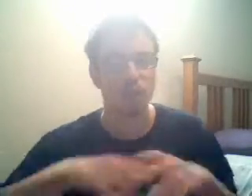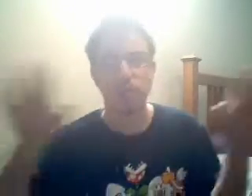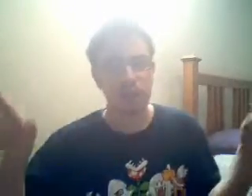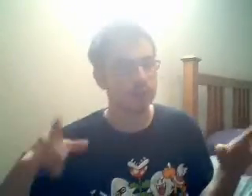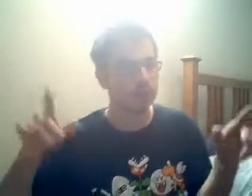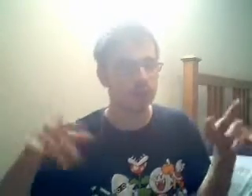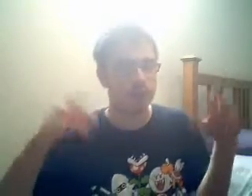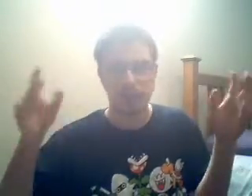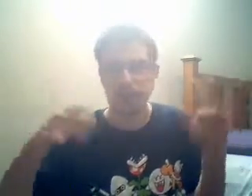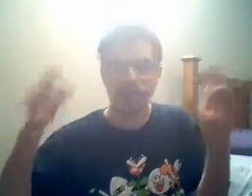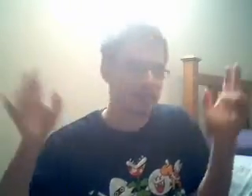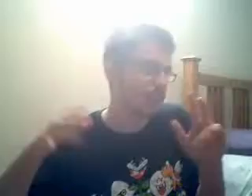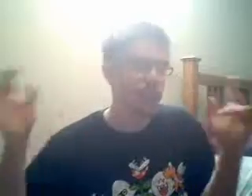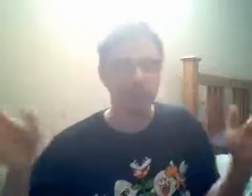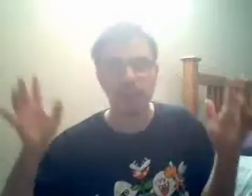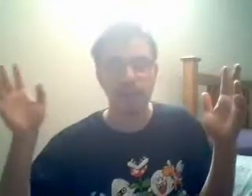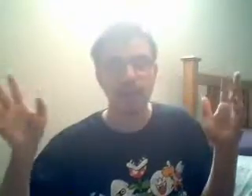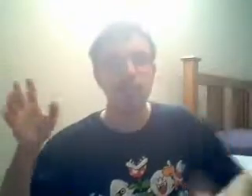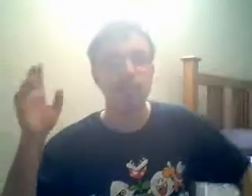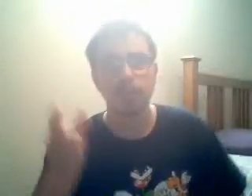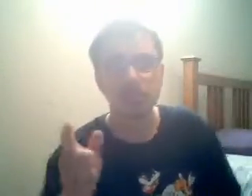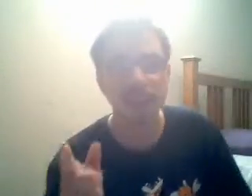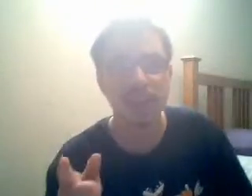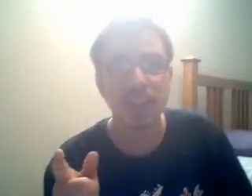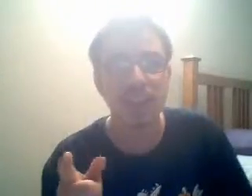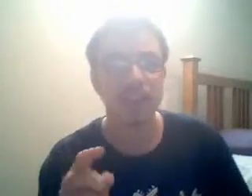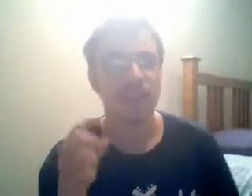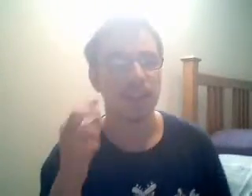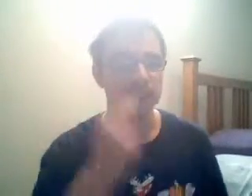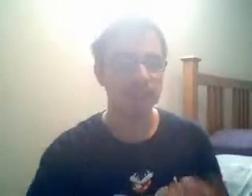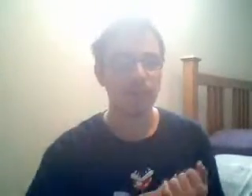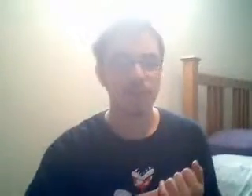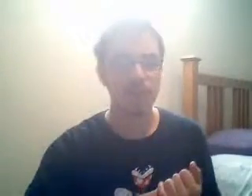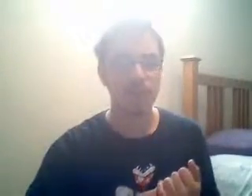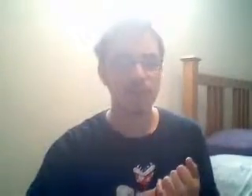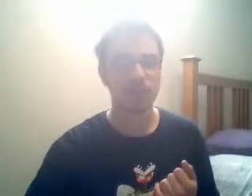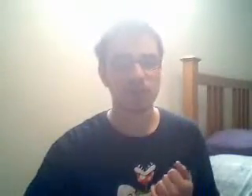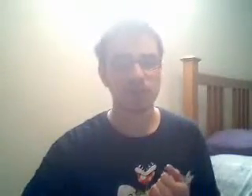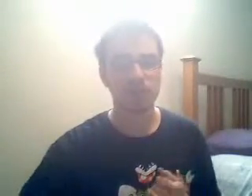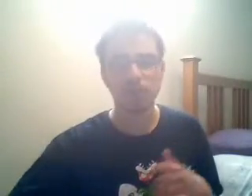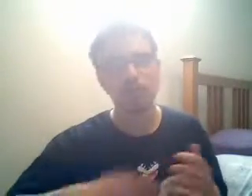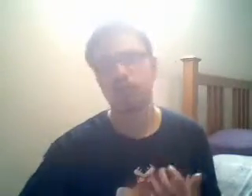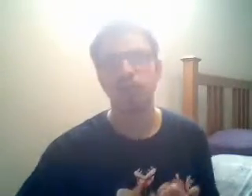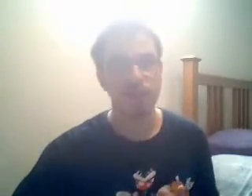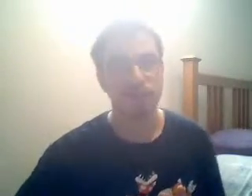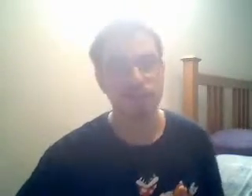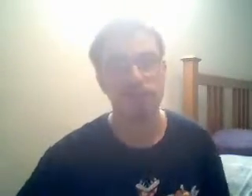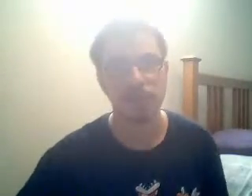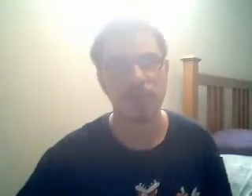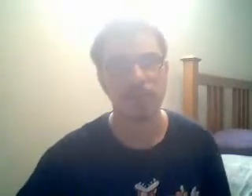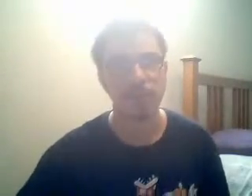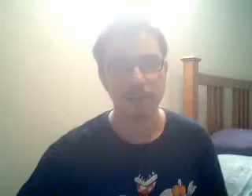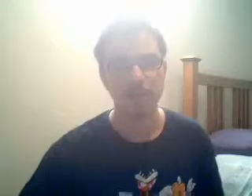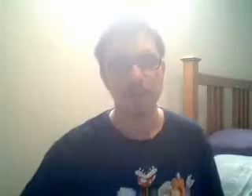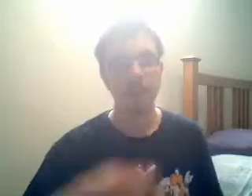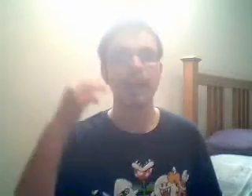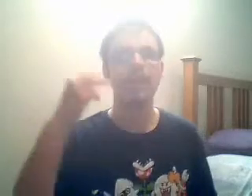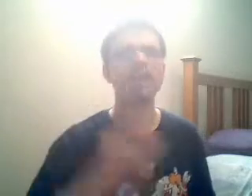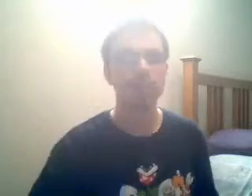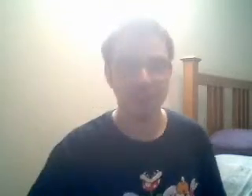use more characters talking at the same time. Plus, I'm gonna add sound effects. Most straight from Super Smash Bros. Ball. And